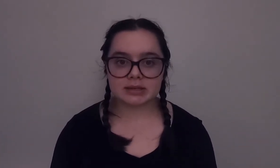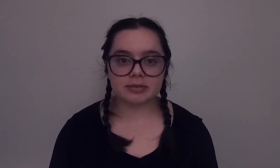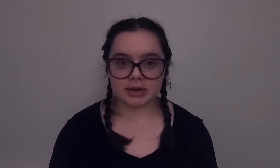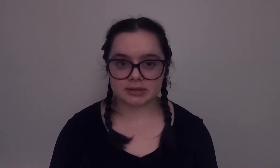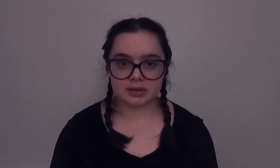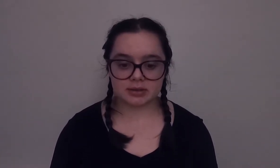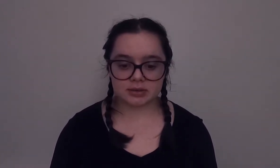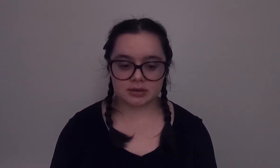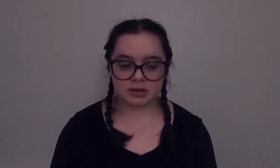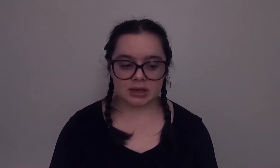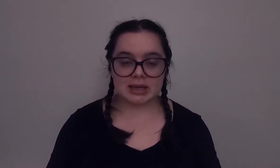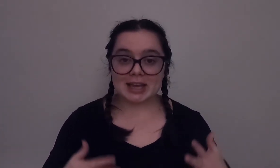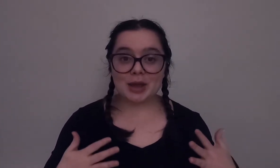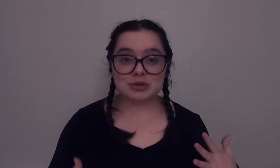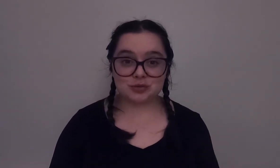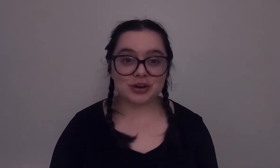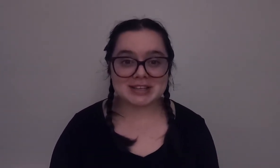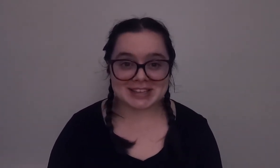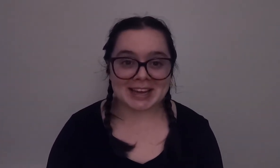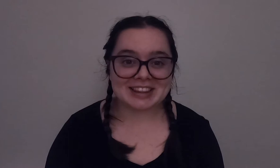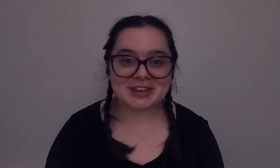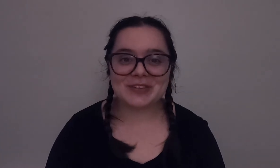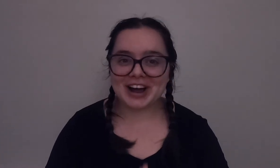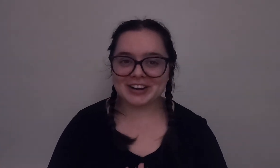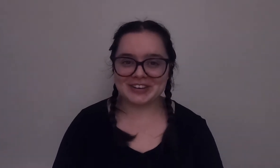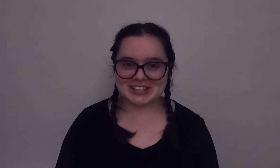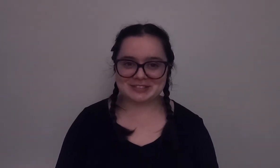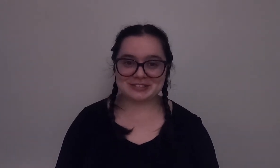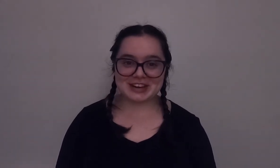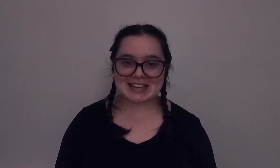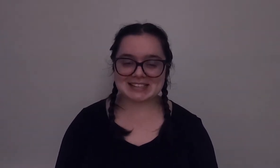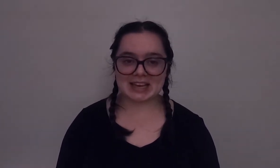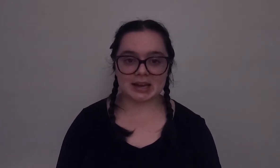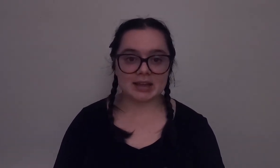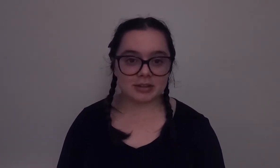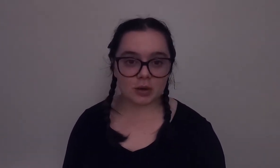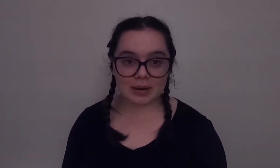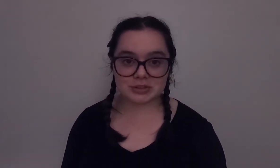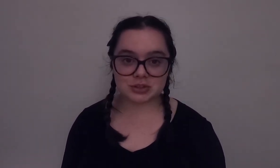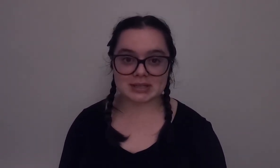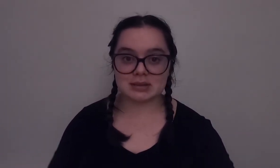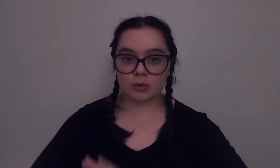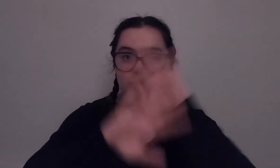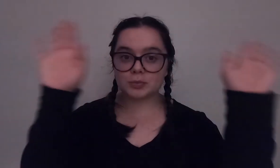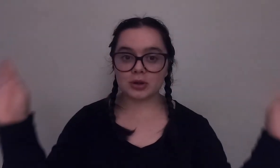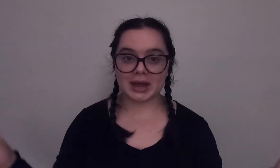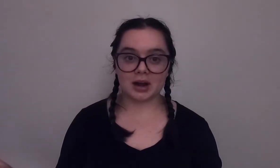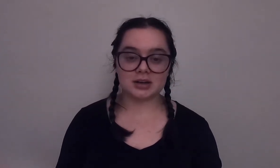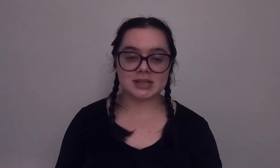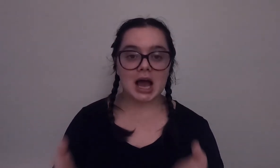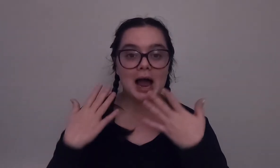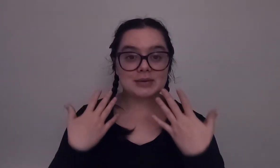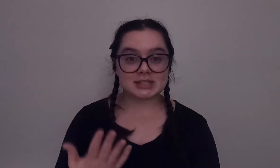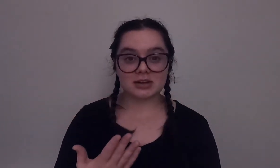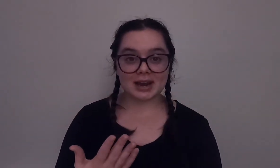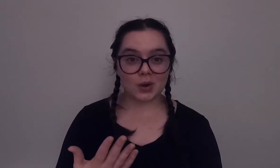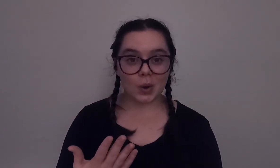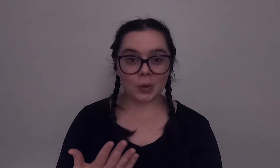different it was freezing the water was freezing and even though I was just in multiple layers I was still kind of cold